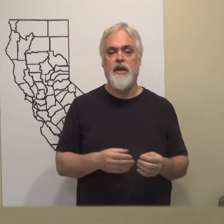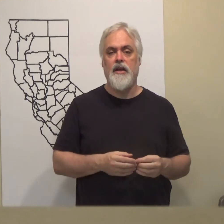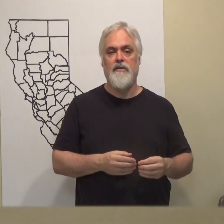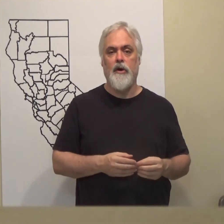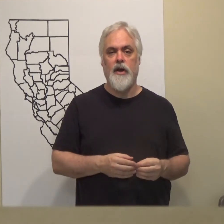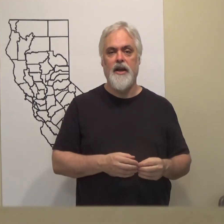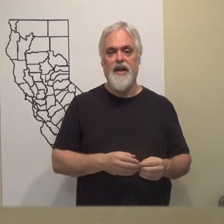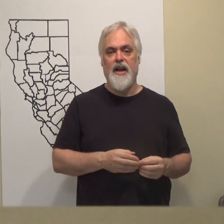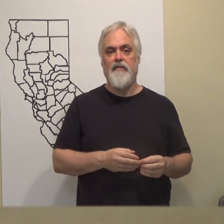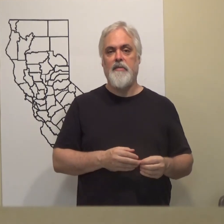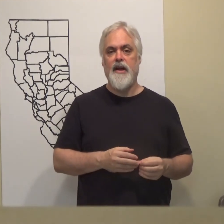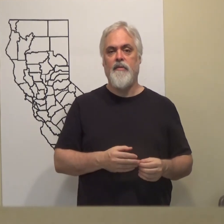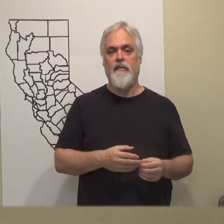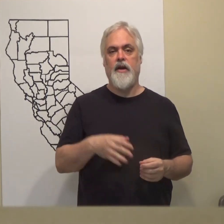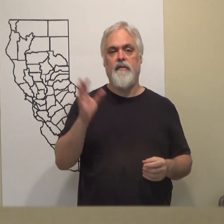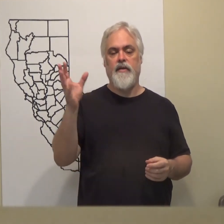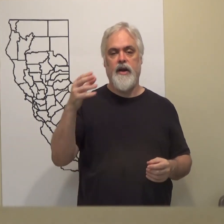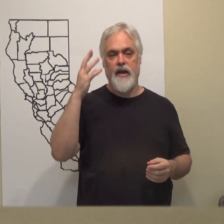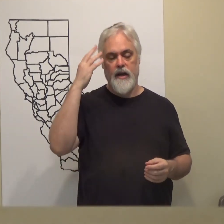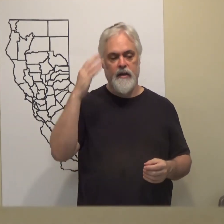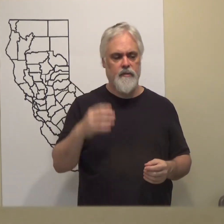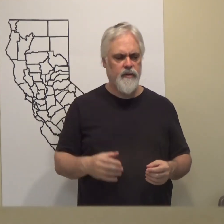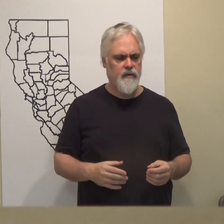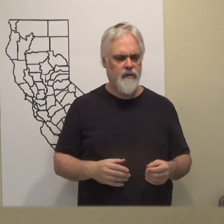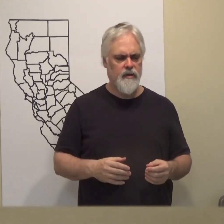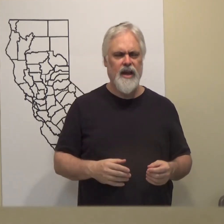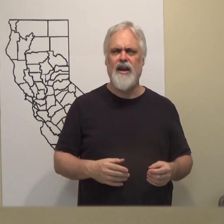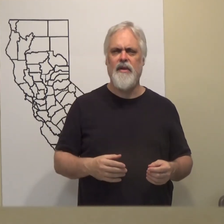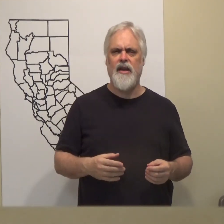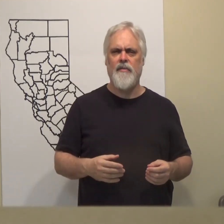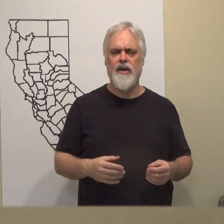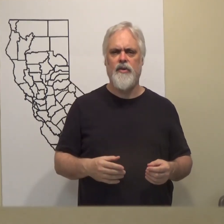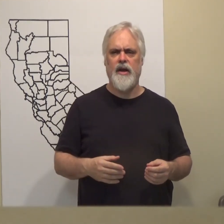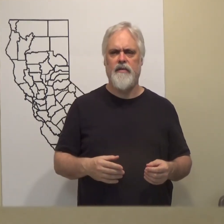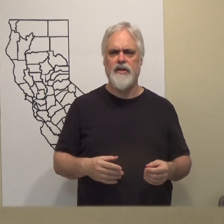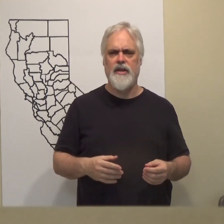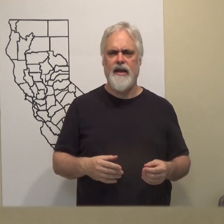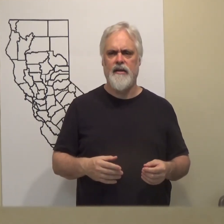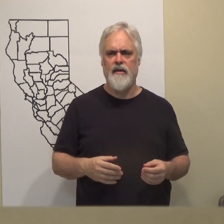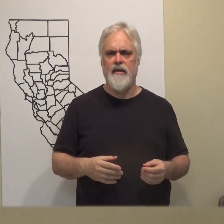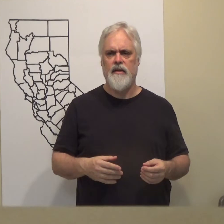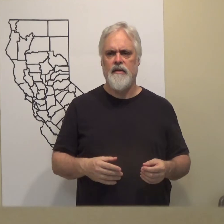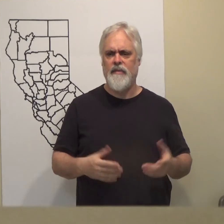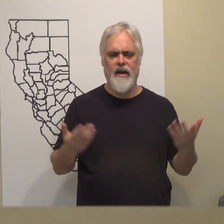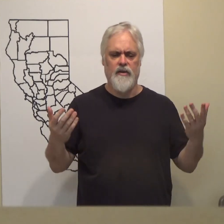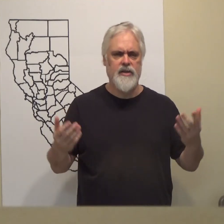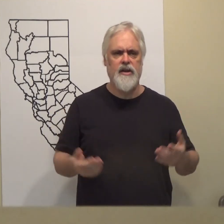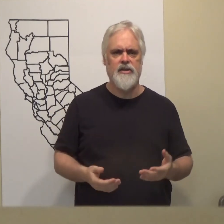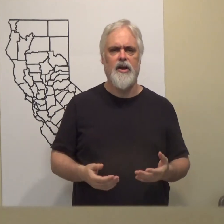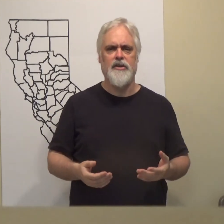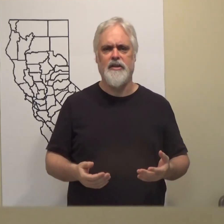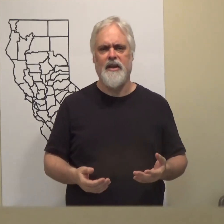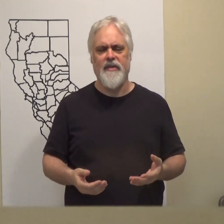is, though, right? Now, if I become very... How do become patriotic for a state? I don't know. Nostalgic or something.